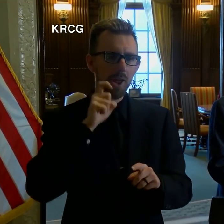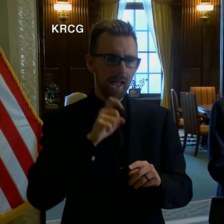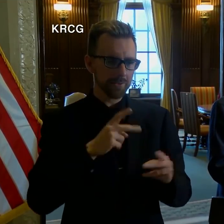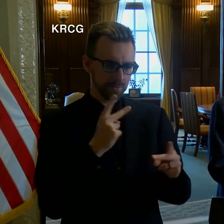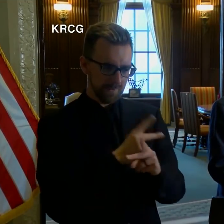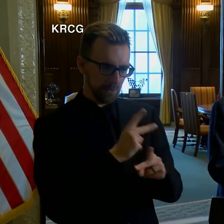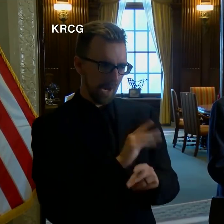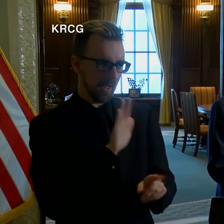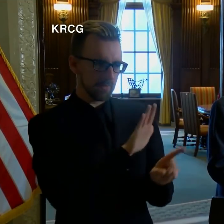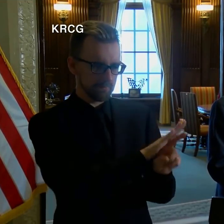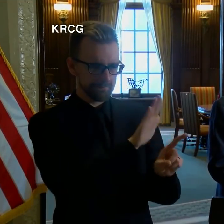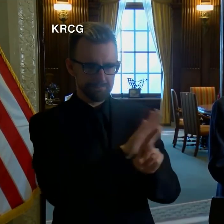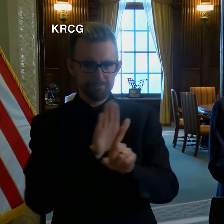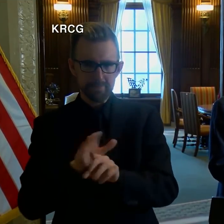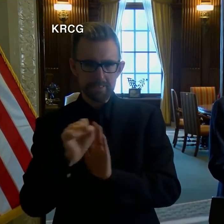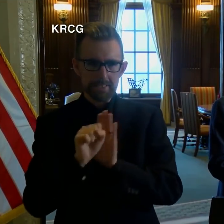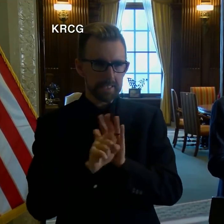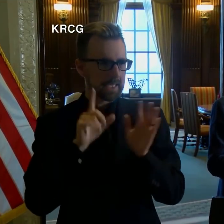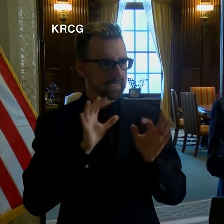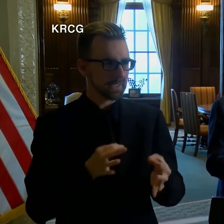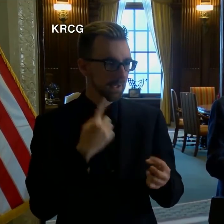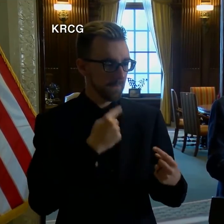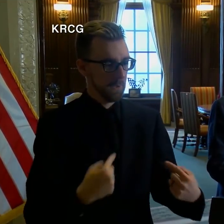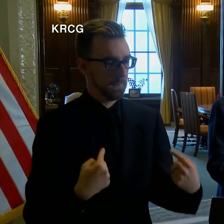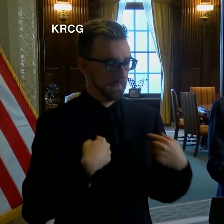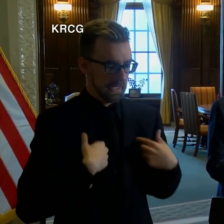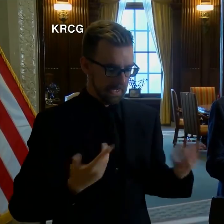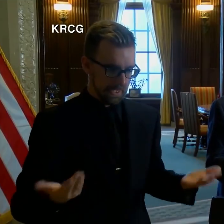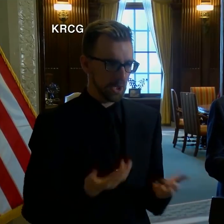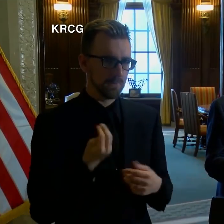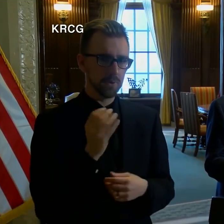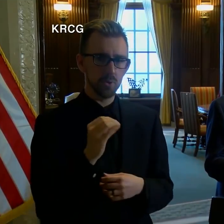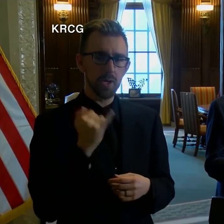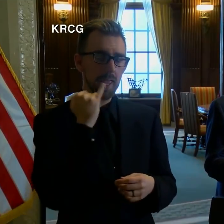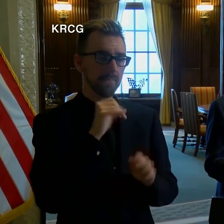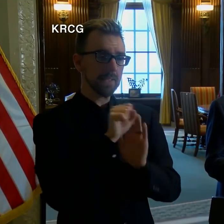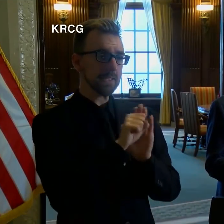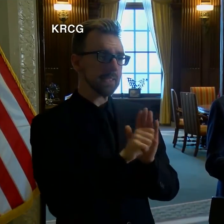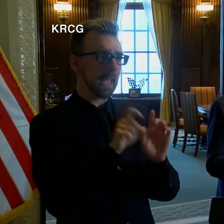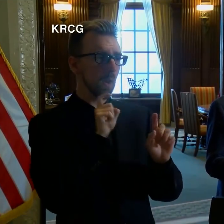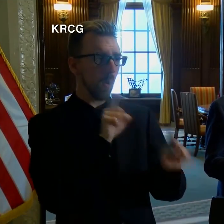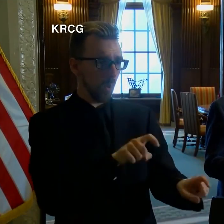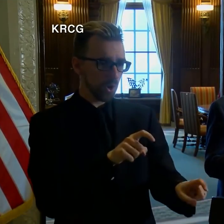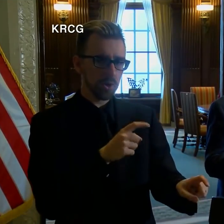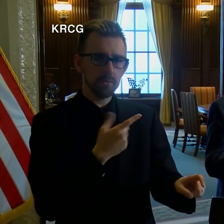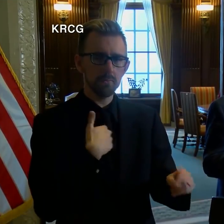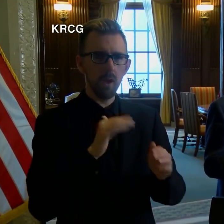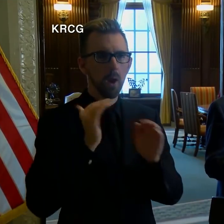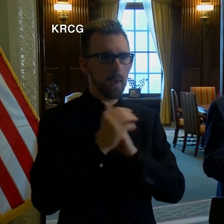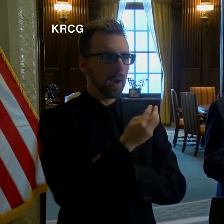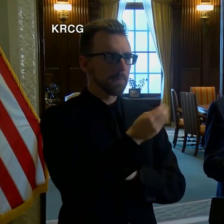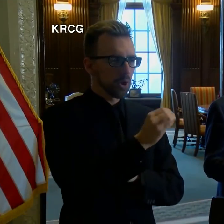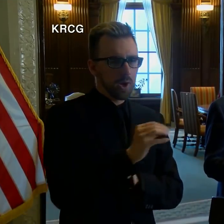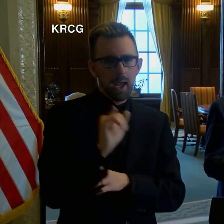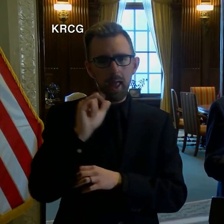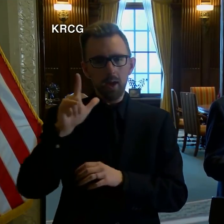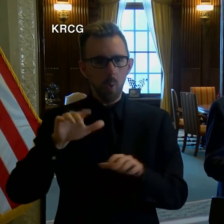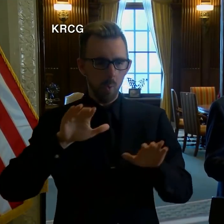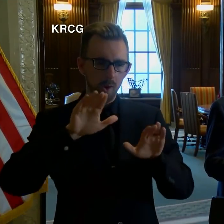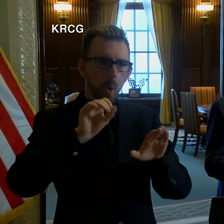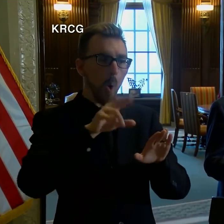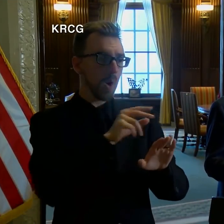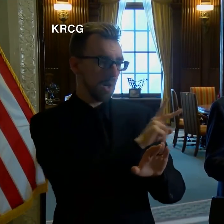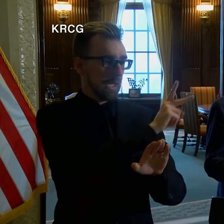decisions he makes in their states. You know, for me right now, if you do a stay order here, you know, for comparing Missouri and Illinois together or